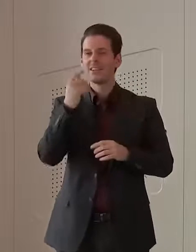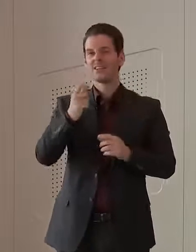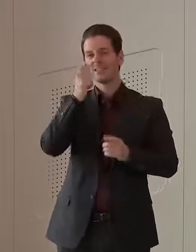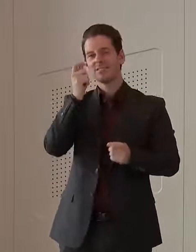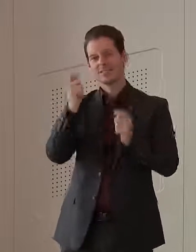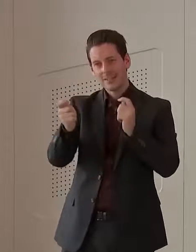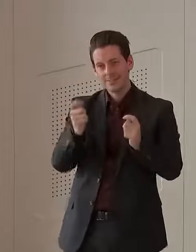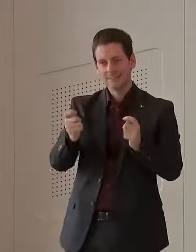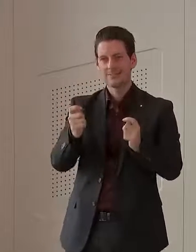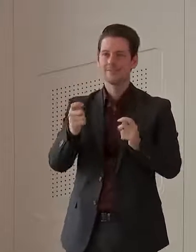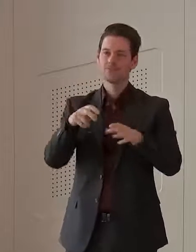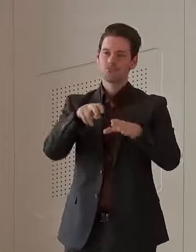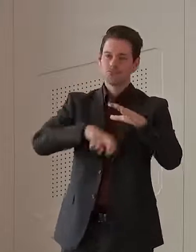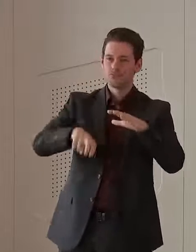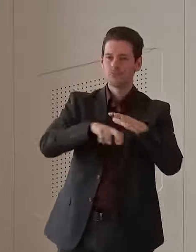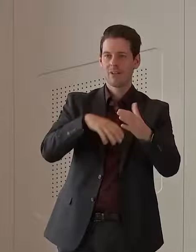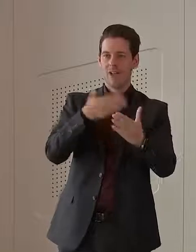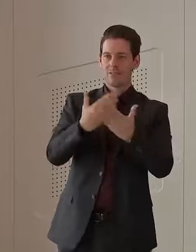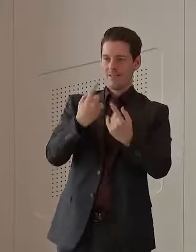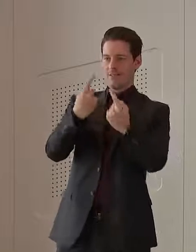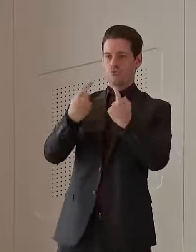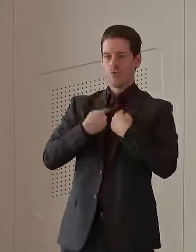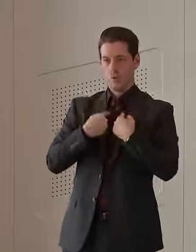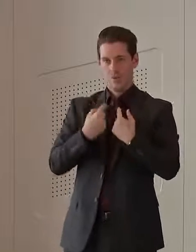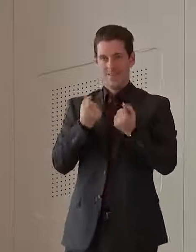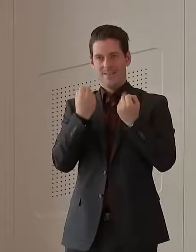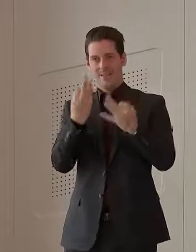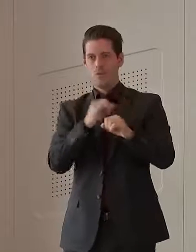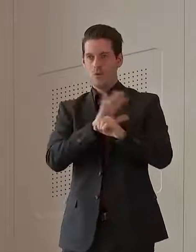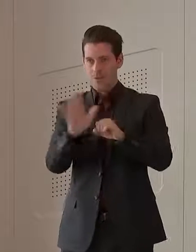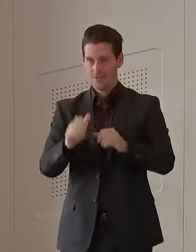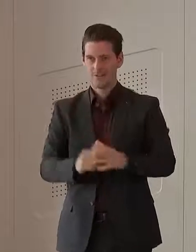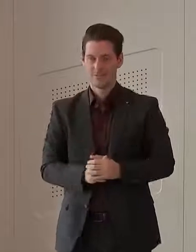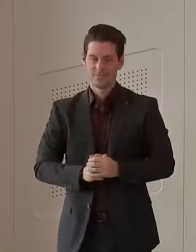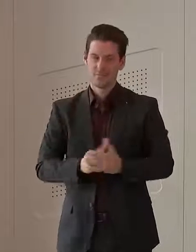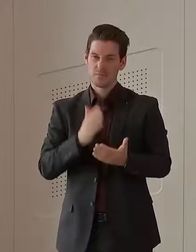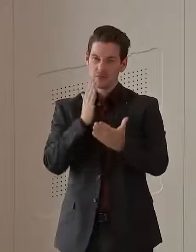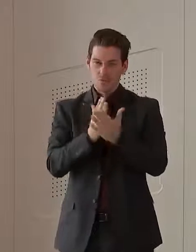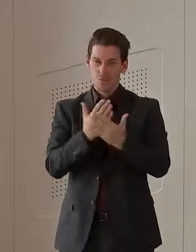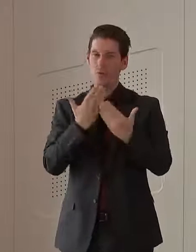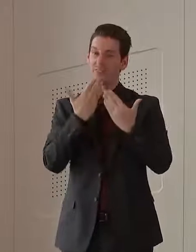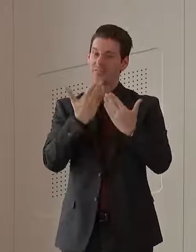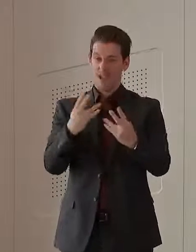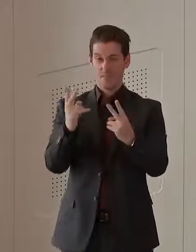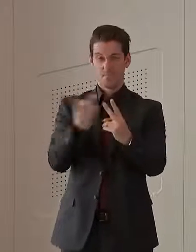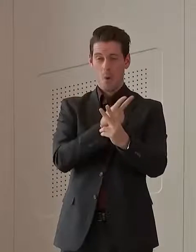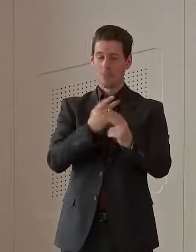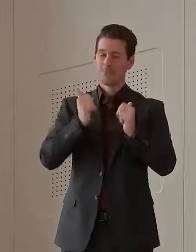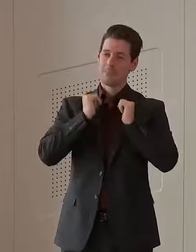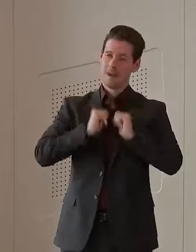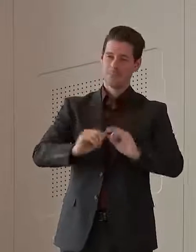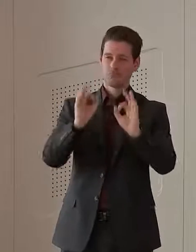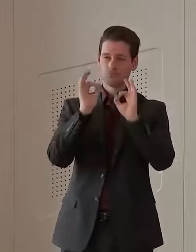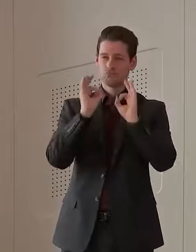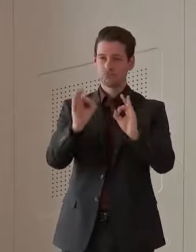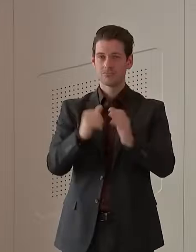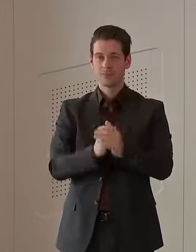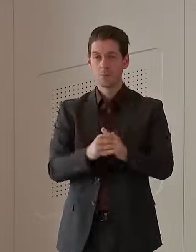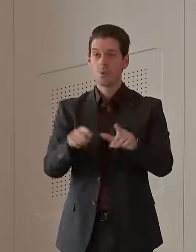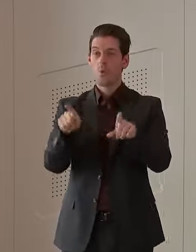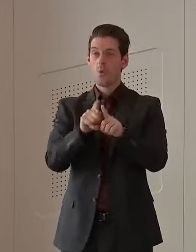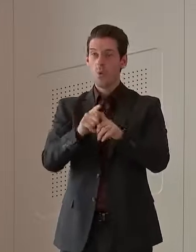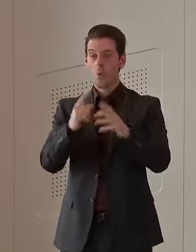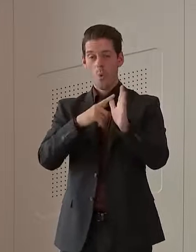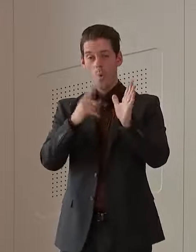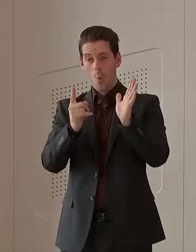the public health advice. That's very important. But I thank these two truck drivers and I thank all of the truck drivers